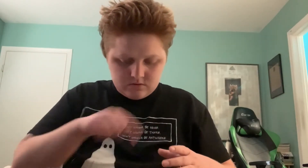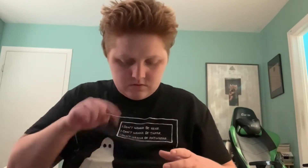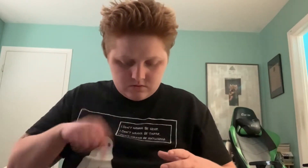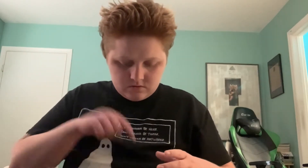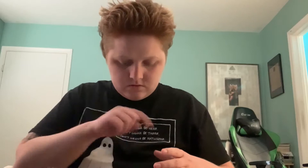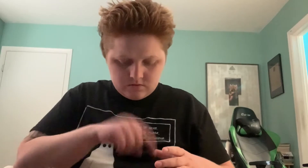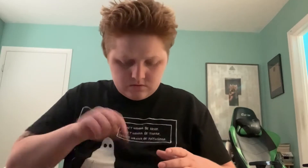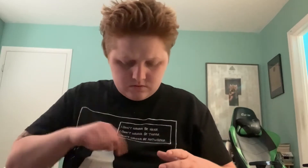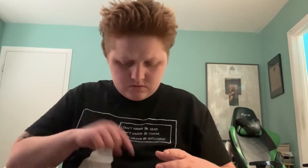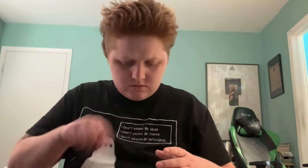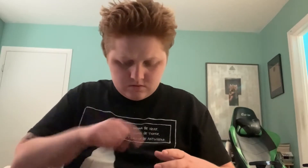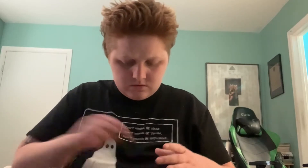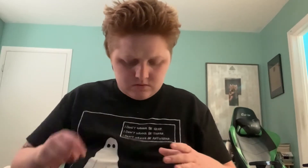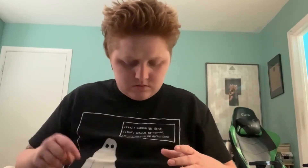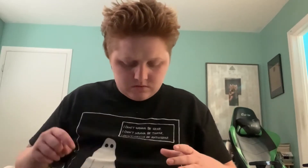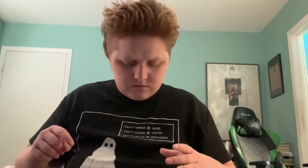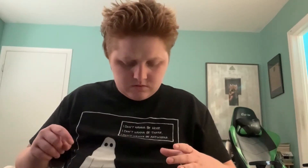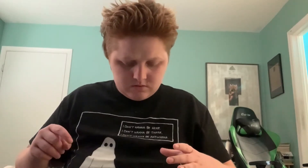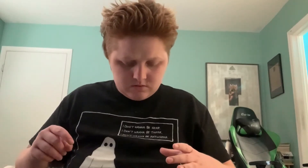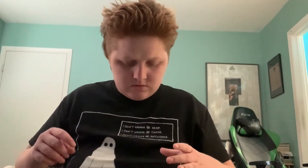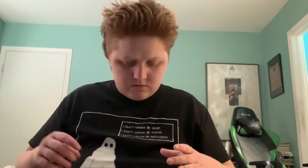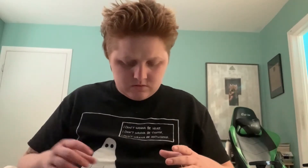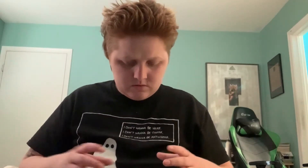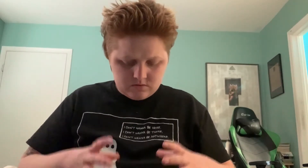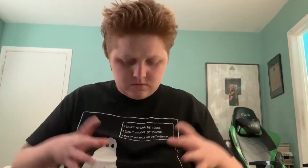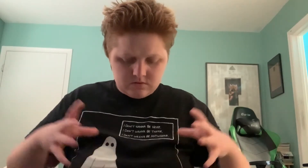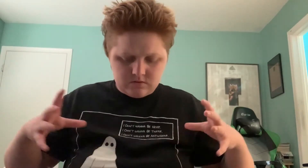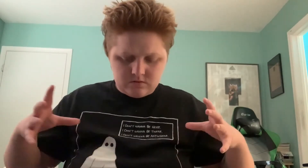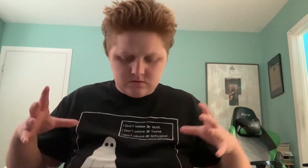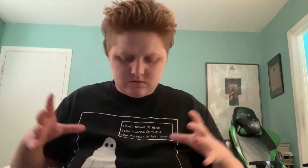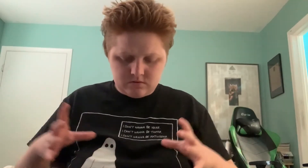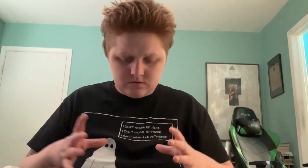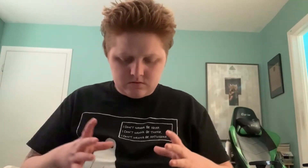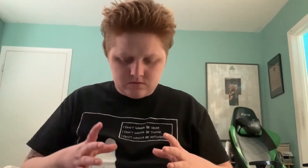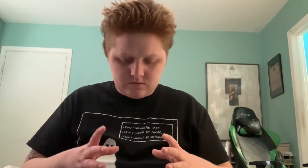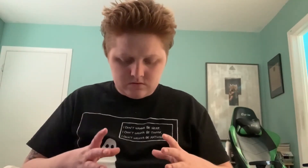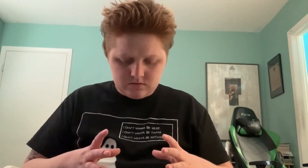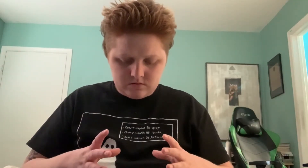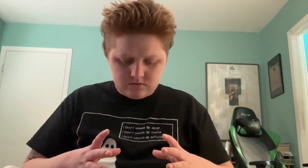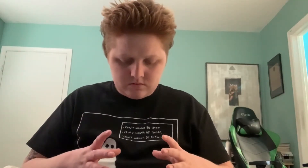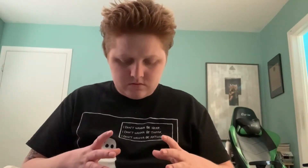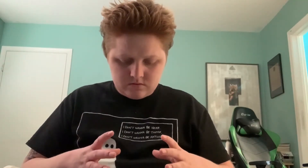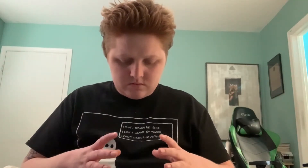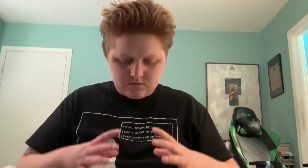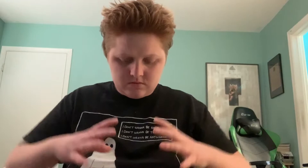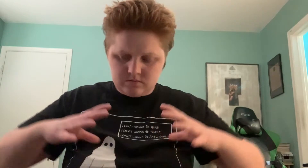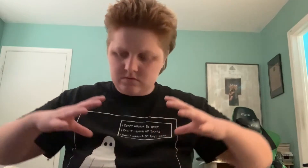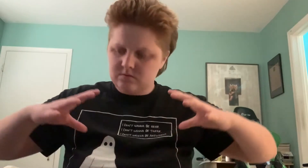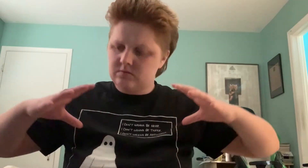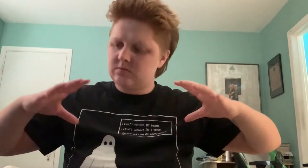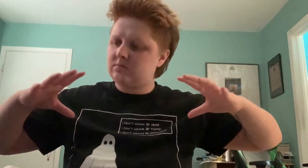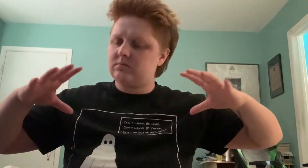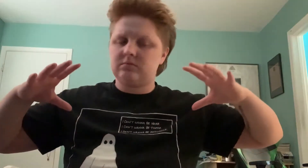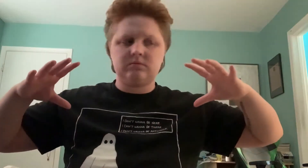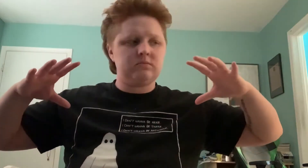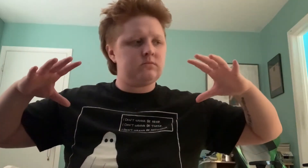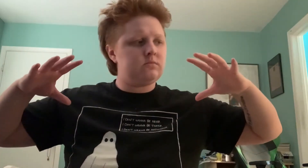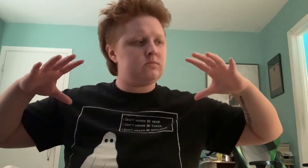single day or even a single week these are admittedly the most frustrating the waiting is the most